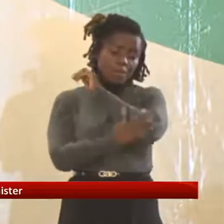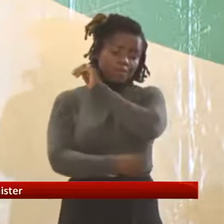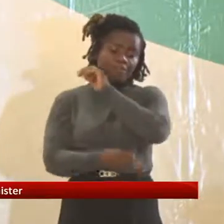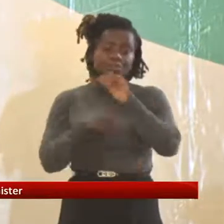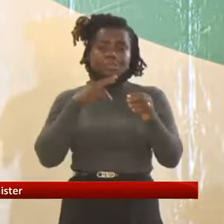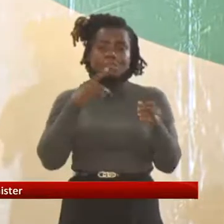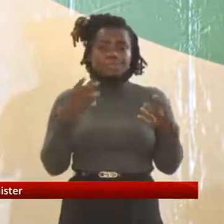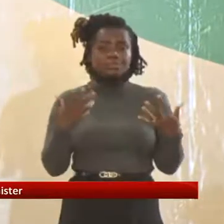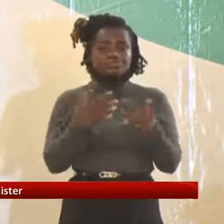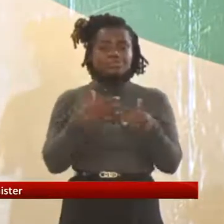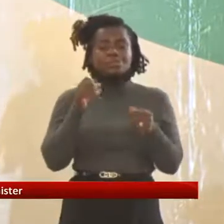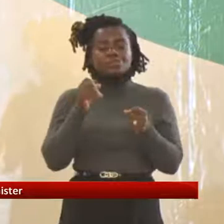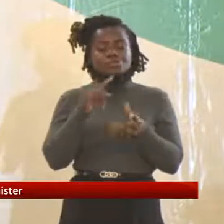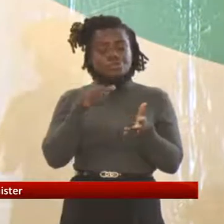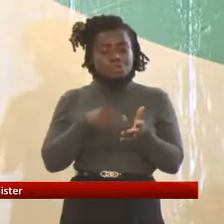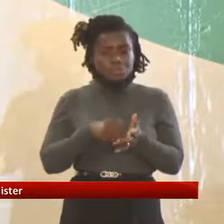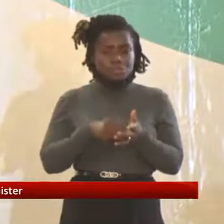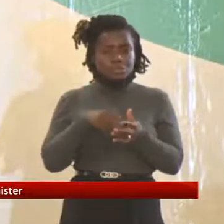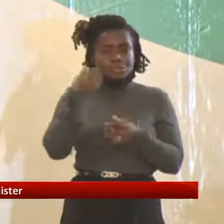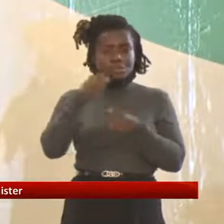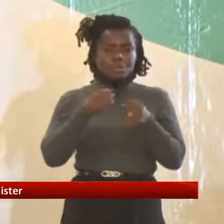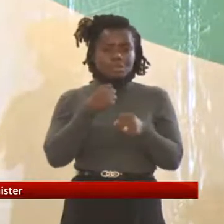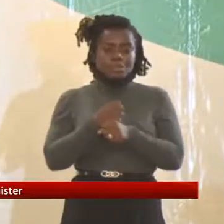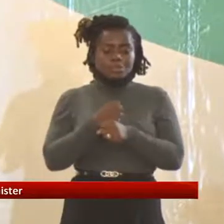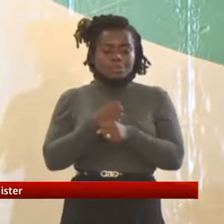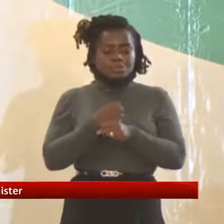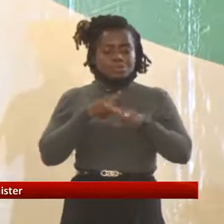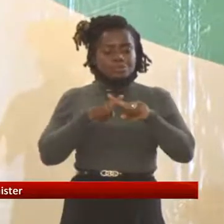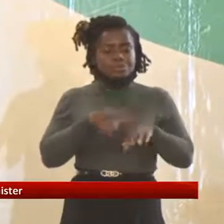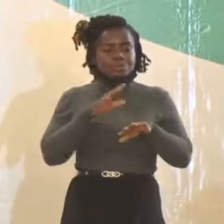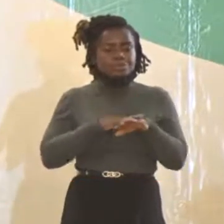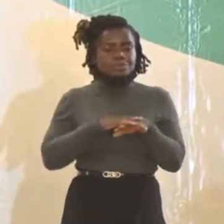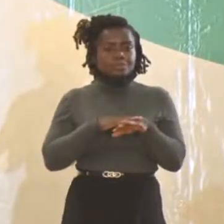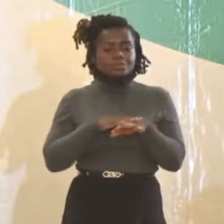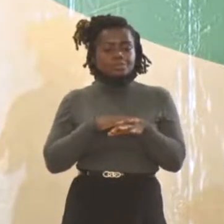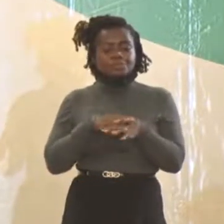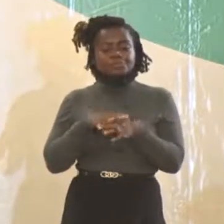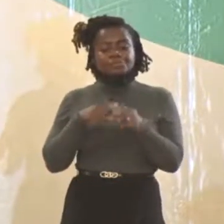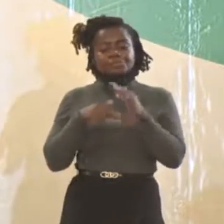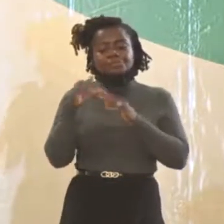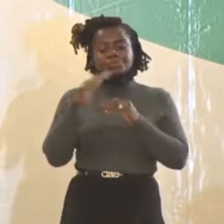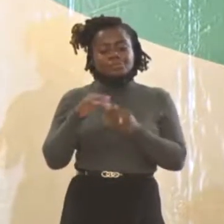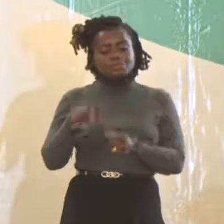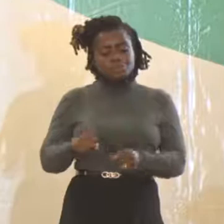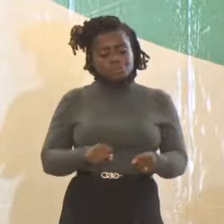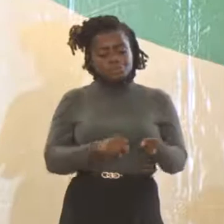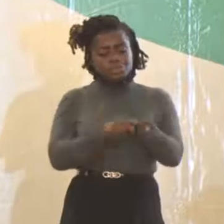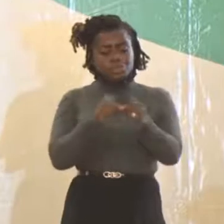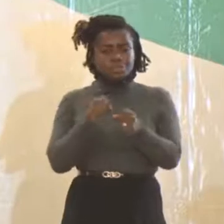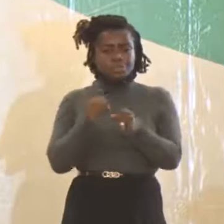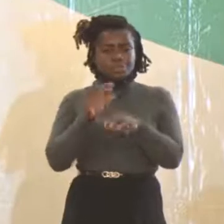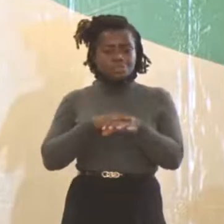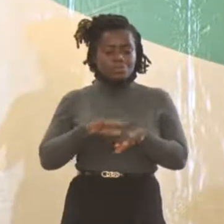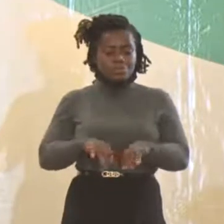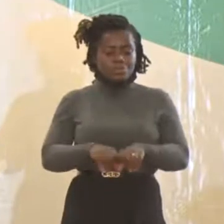this decade will dwell specifically in building strategies around catalyzing and breaking that